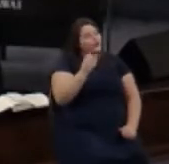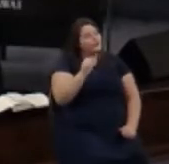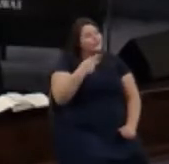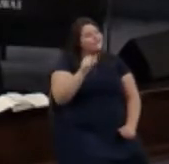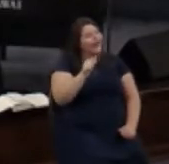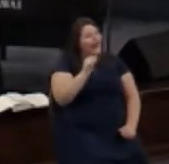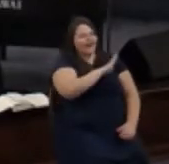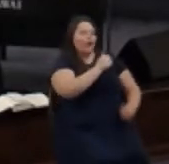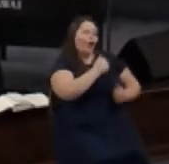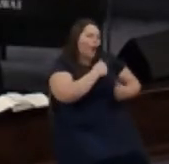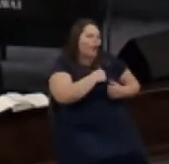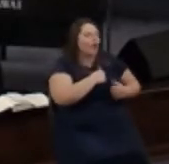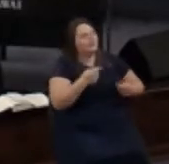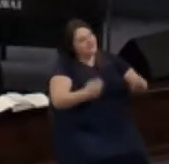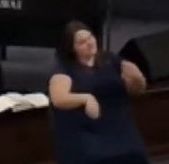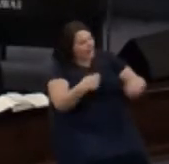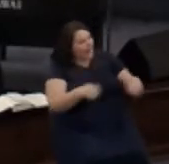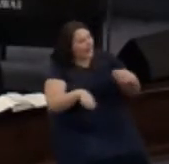his band